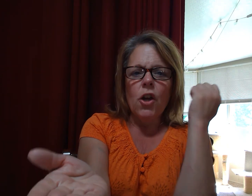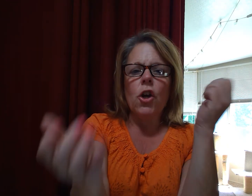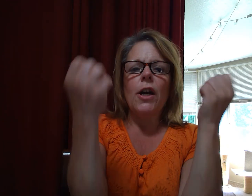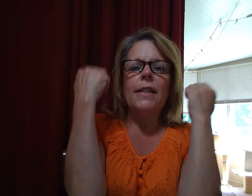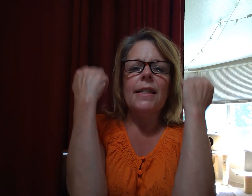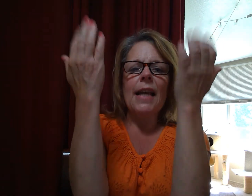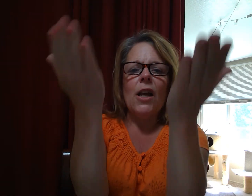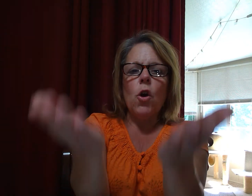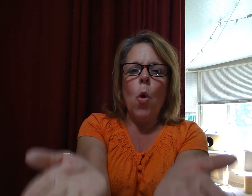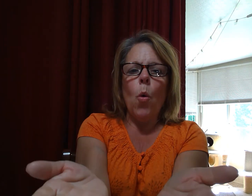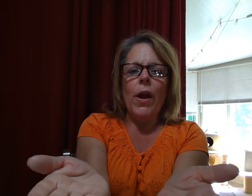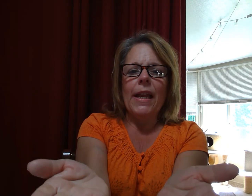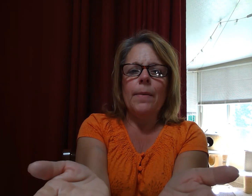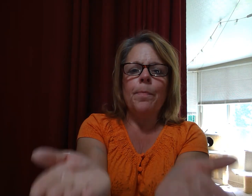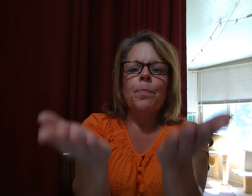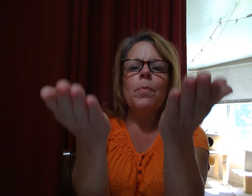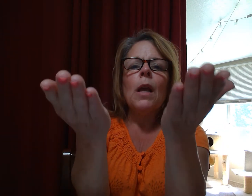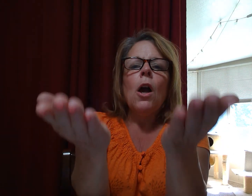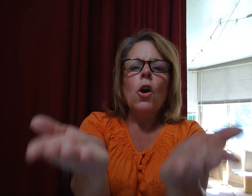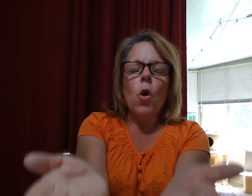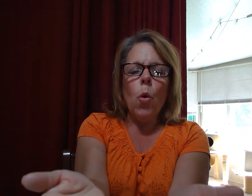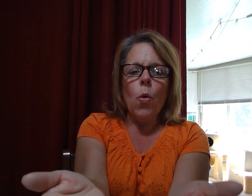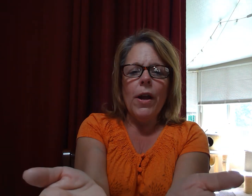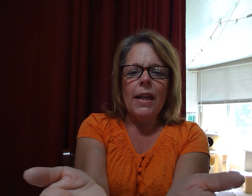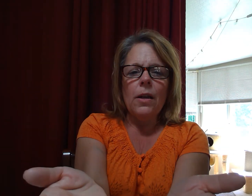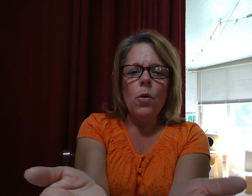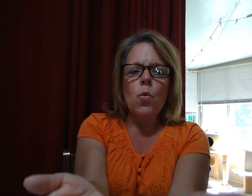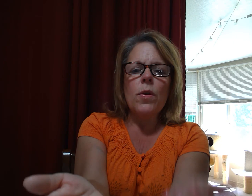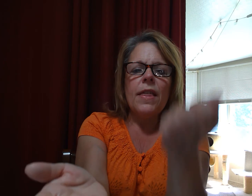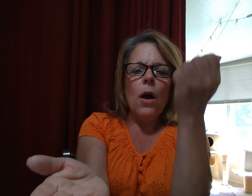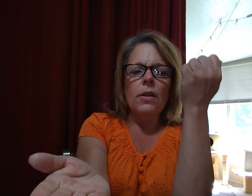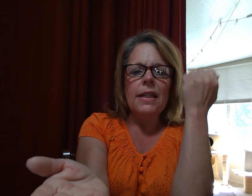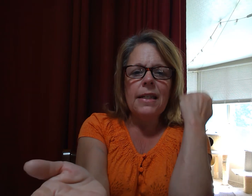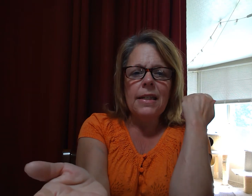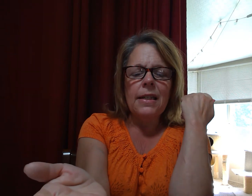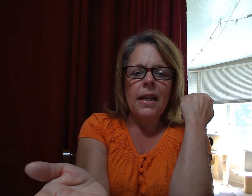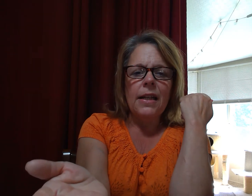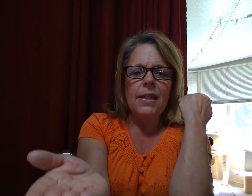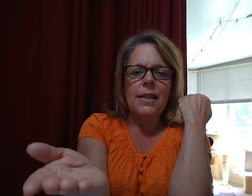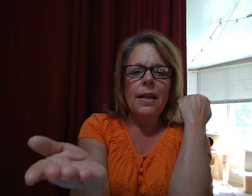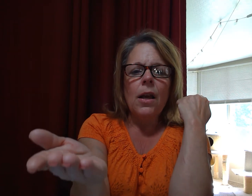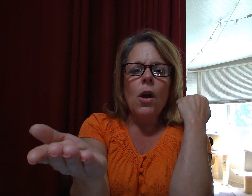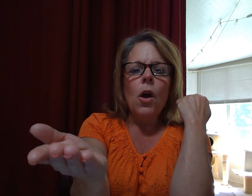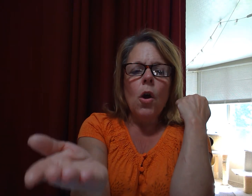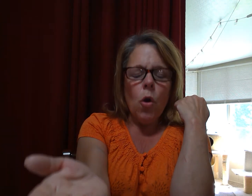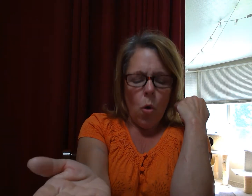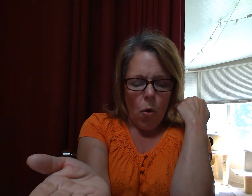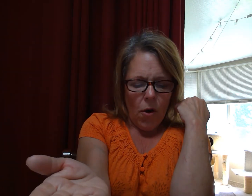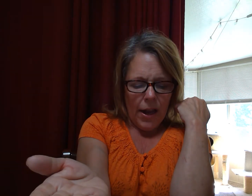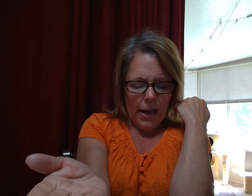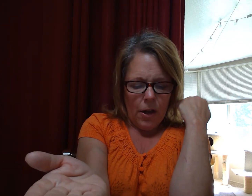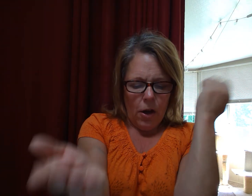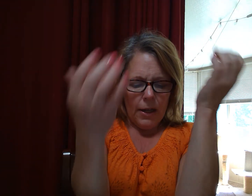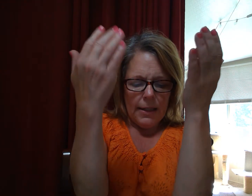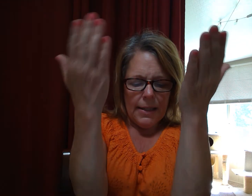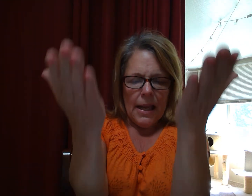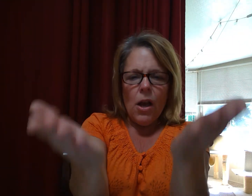Good. Say coin. Coin. Without n. It's coy. Good. Say